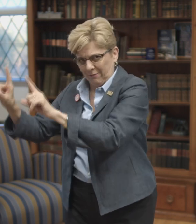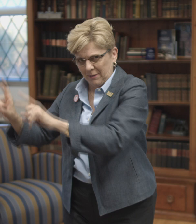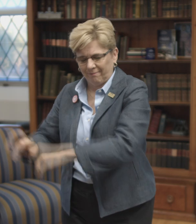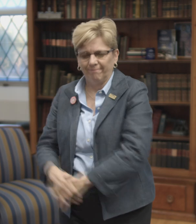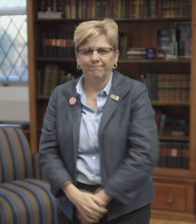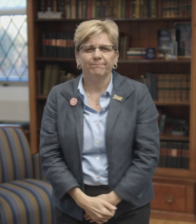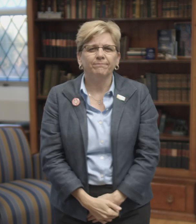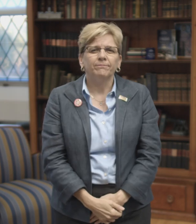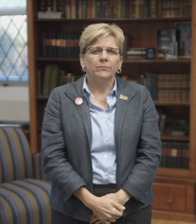academic achievement.